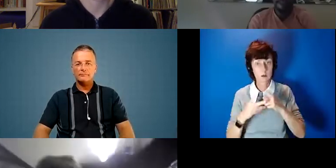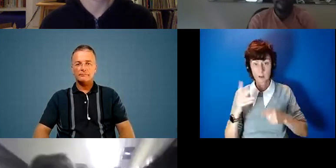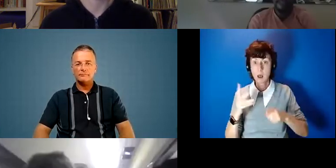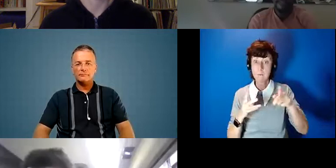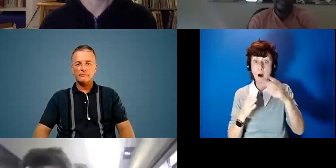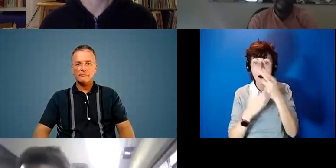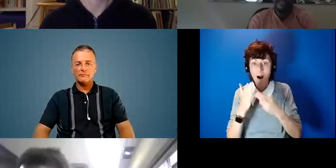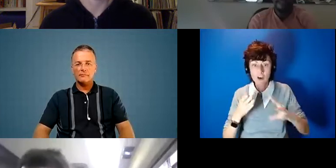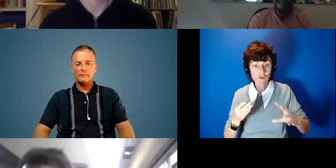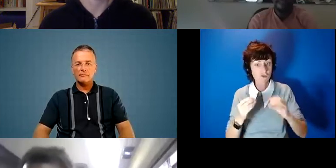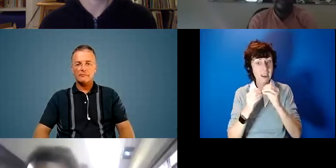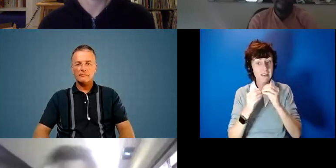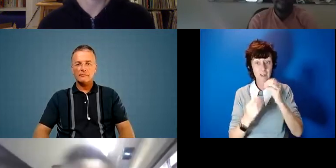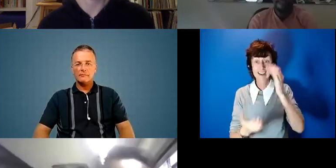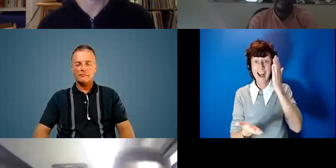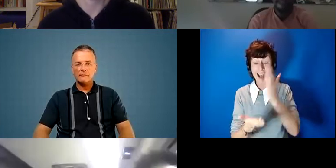to actually